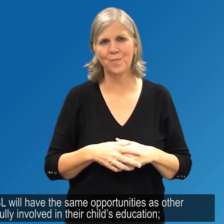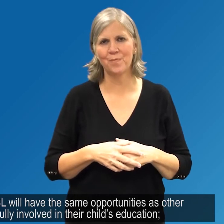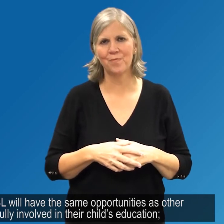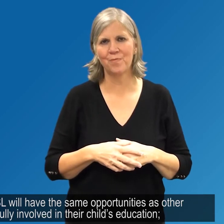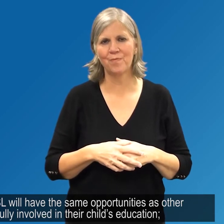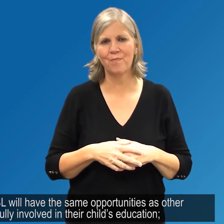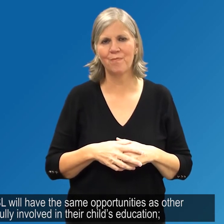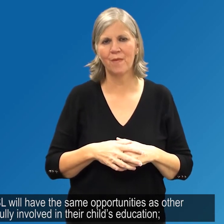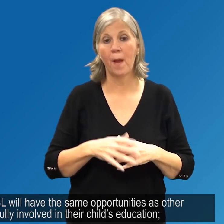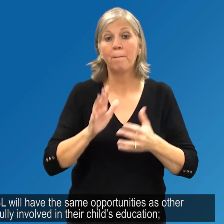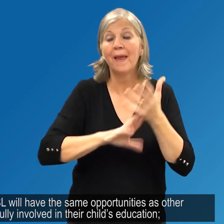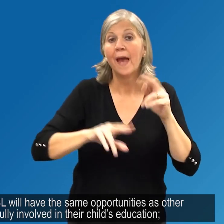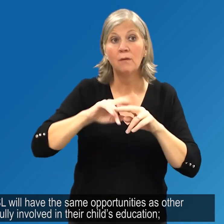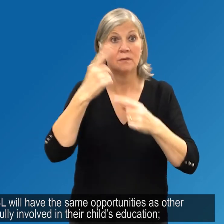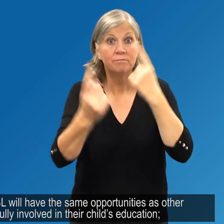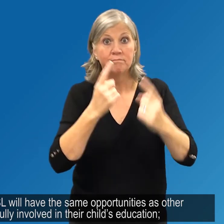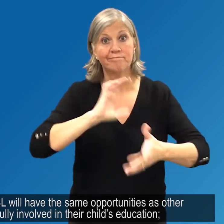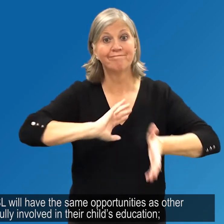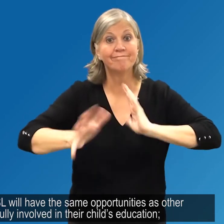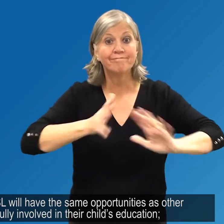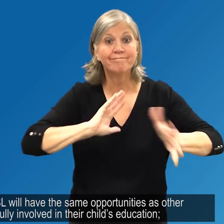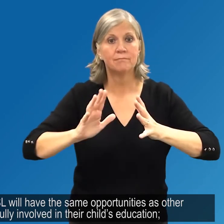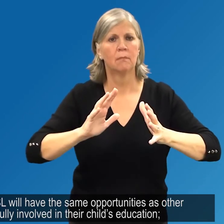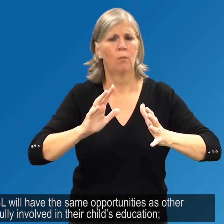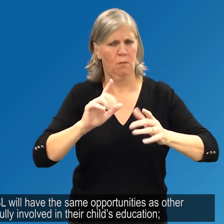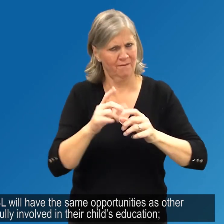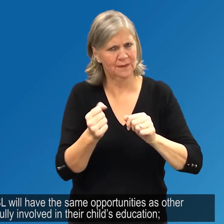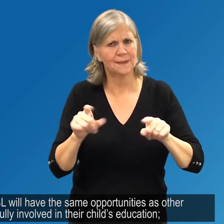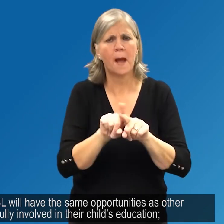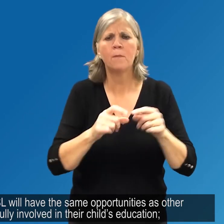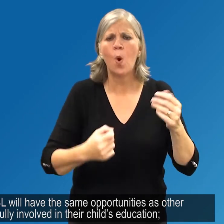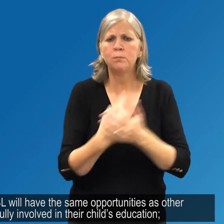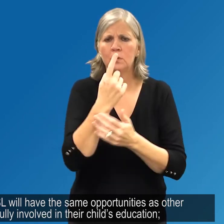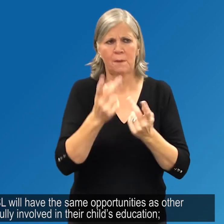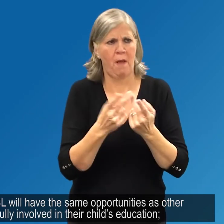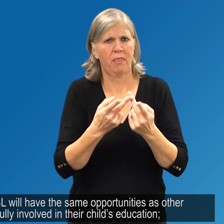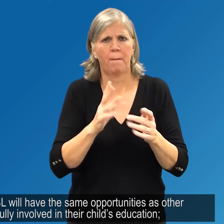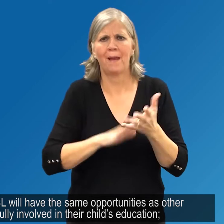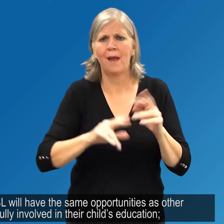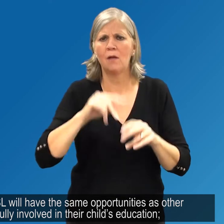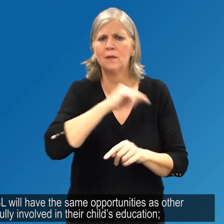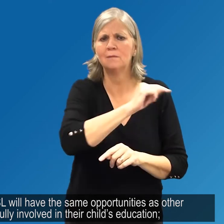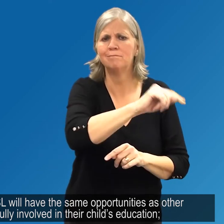Parents who use BSL will have the same opportunities as other parents to be fully involved in their child's education.